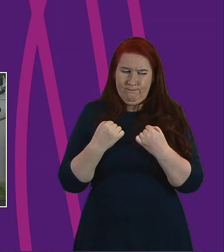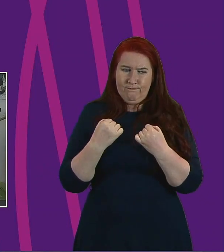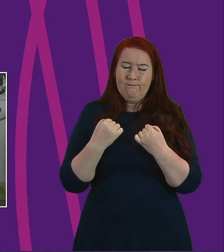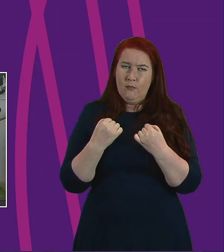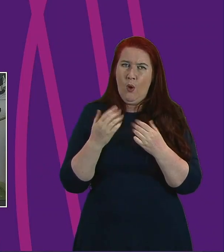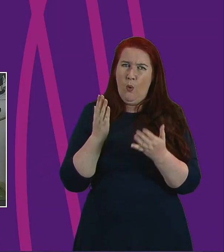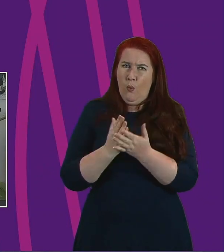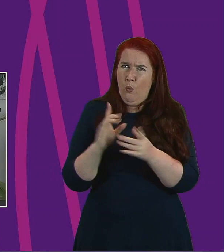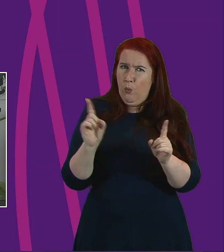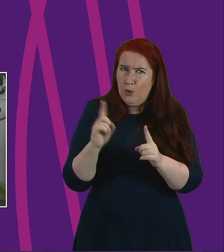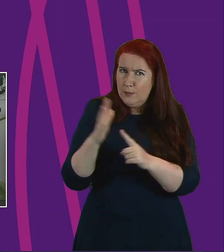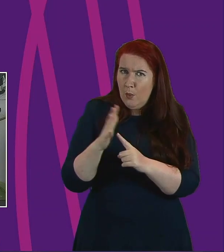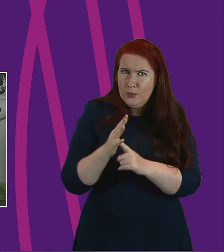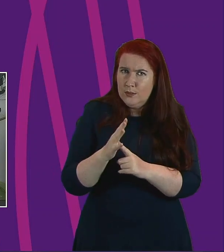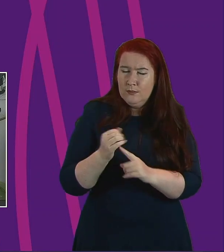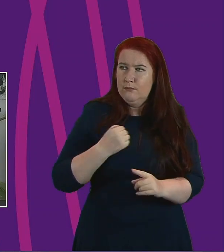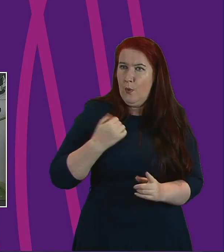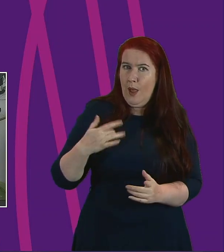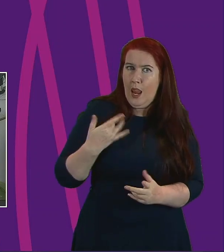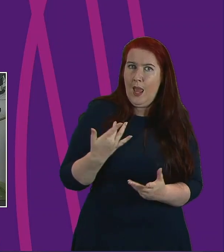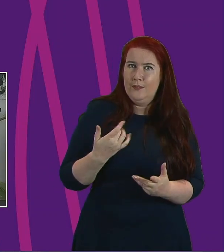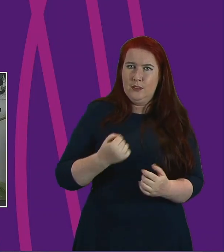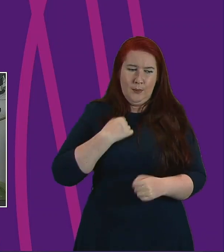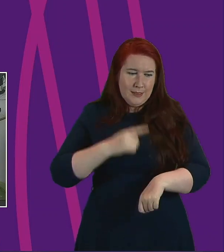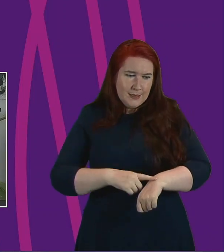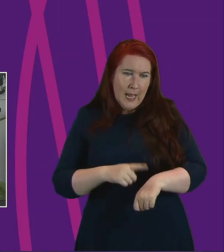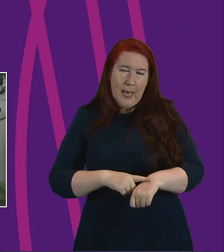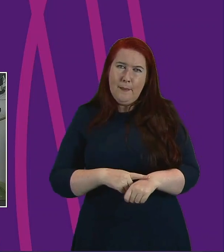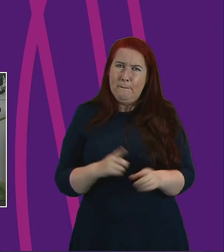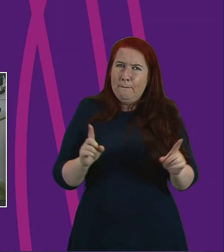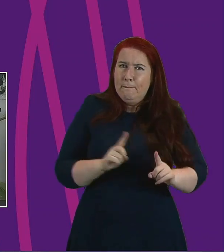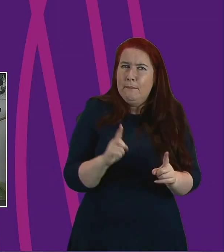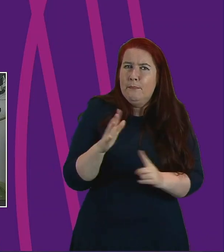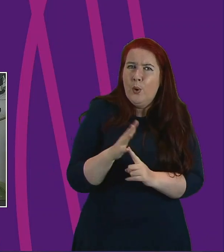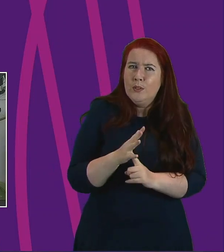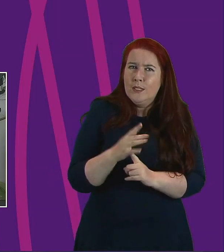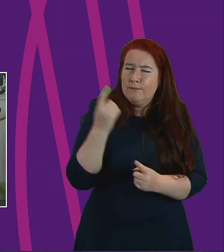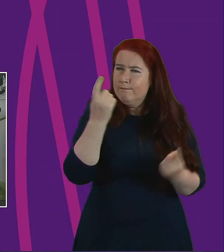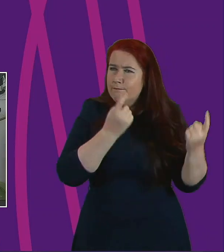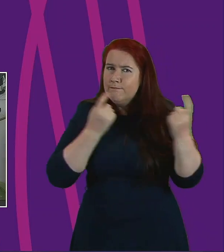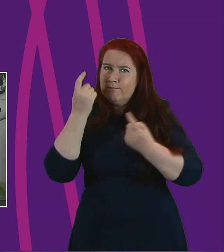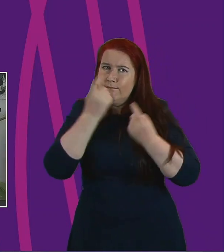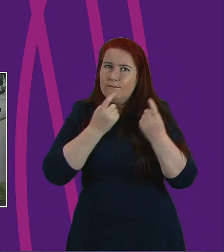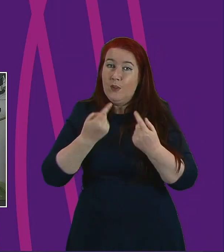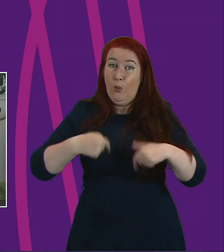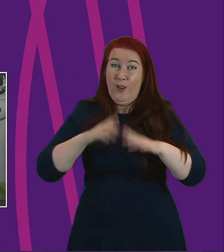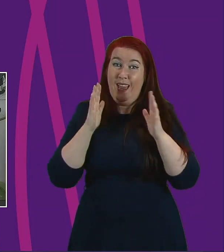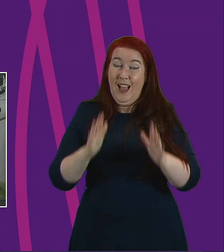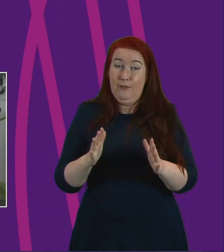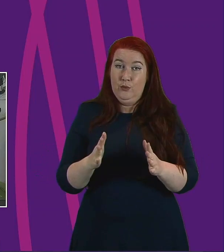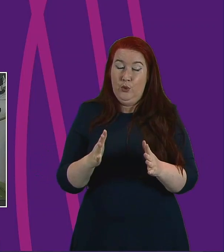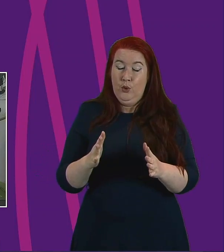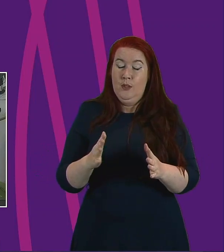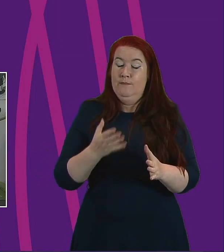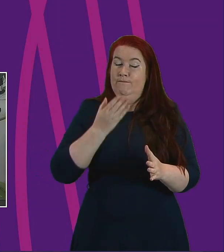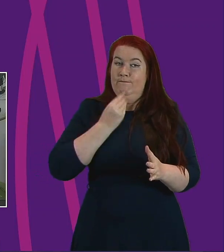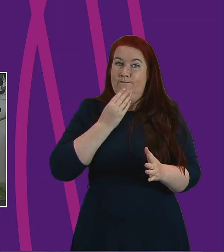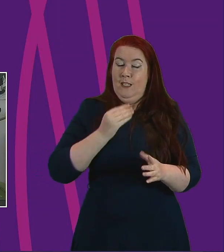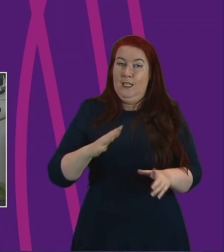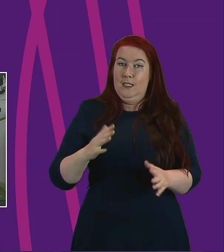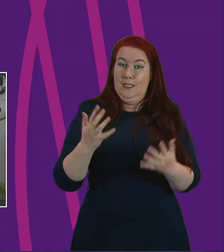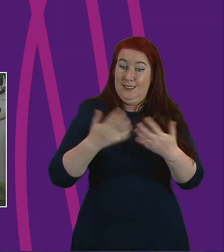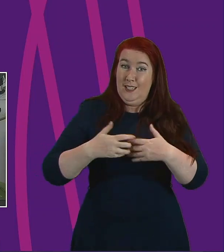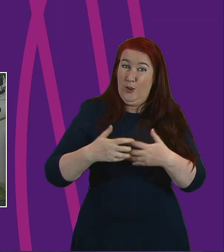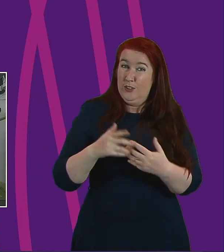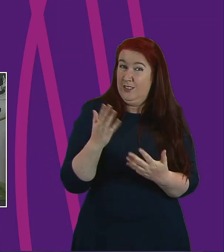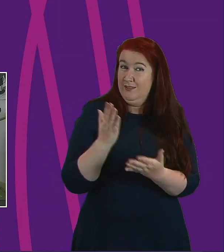and how we value and spend our time. We have been forced to embrace technology in ways that seemed almost